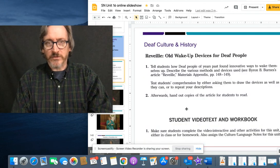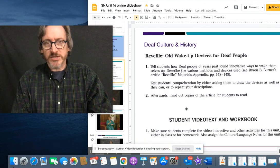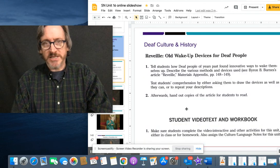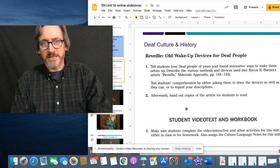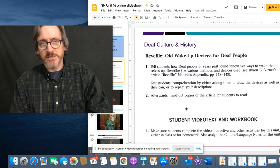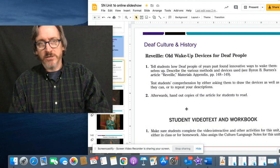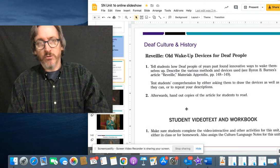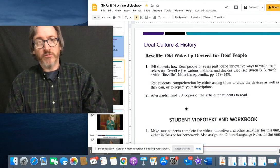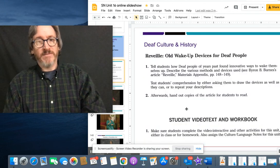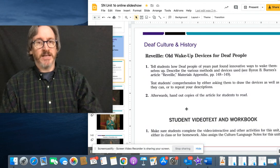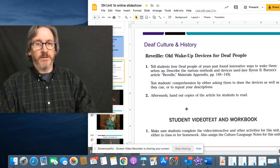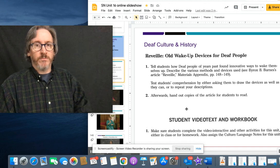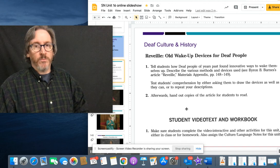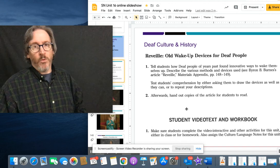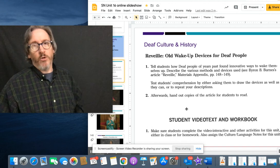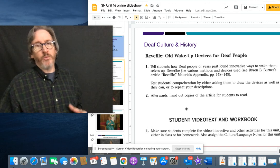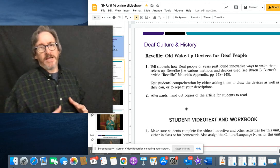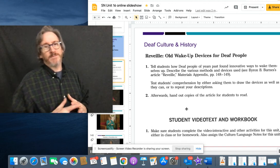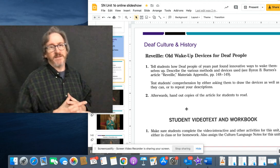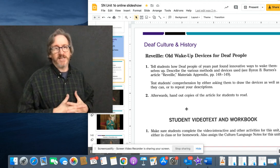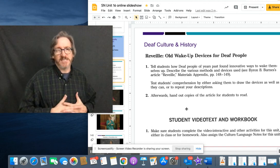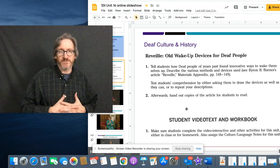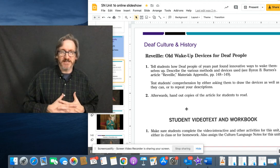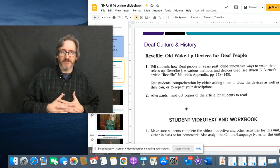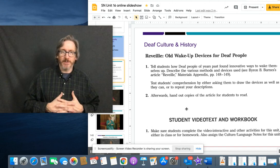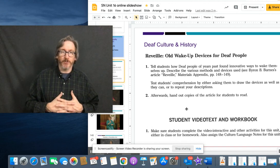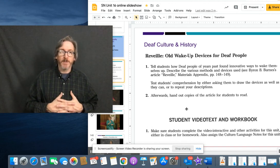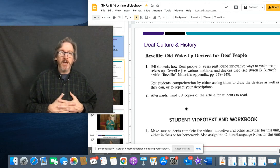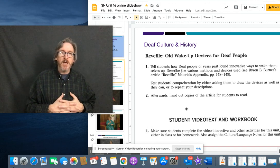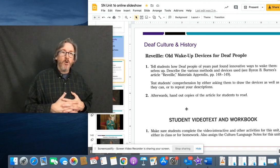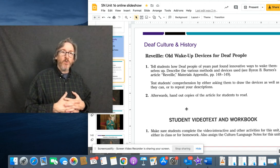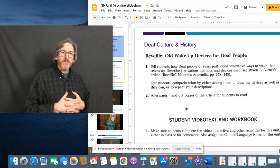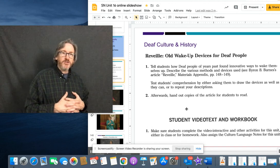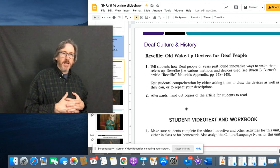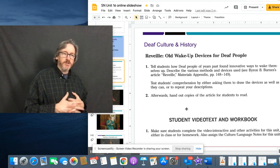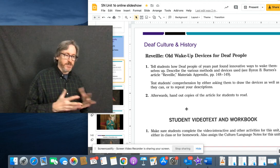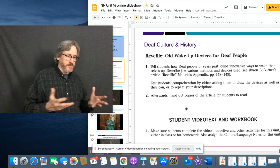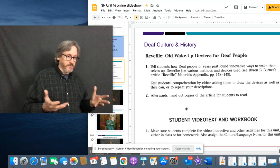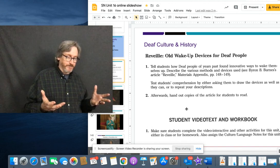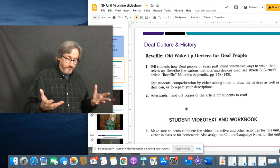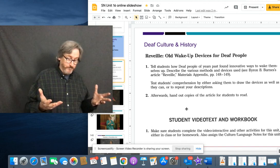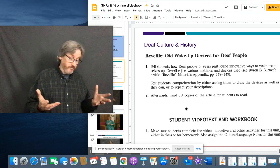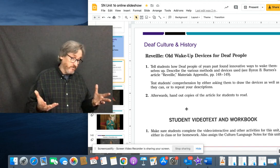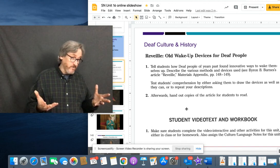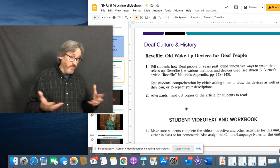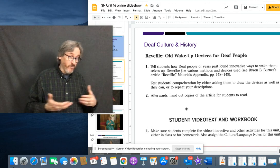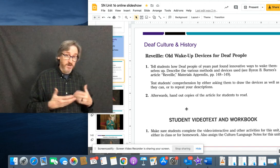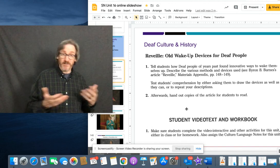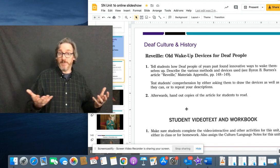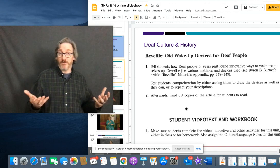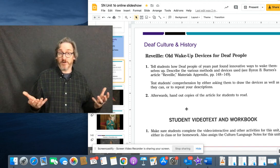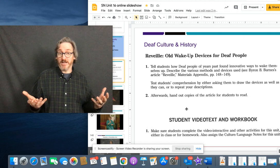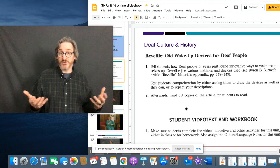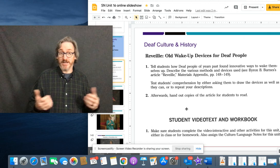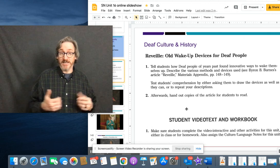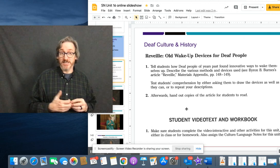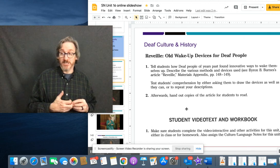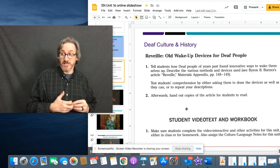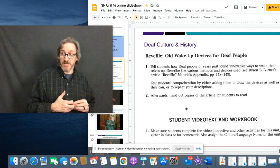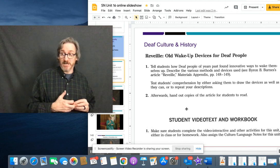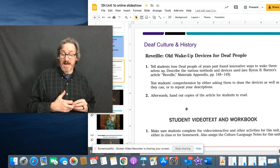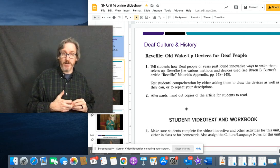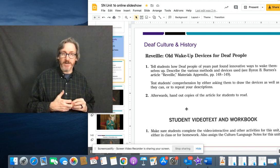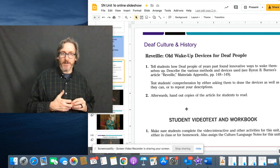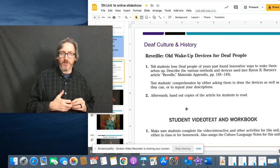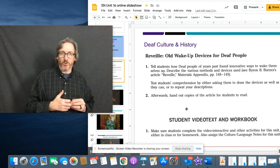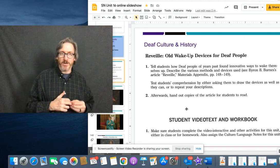the first is Reveille, old wake-up devices for deaf people. One of the challenges for deaf people throughout history is,